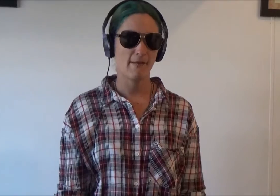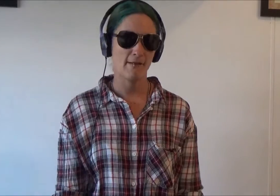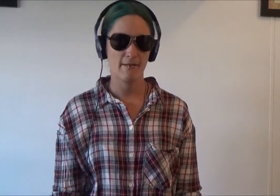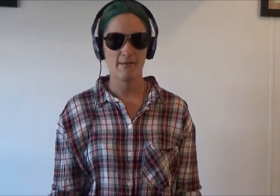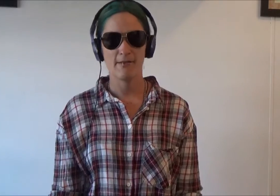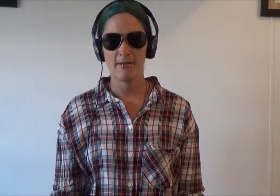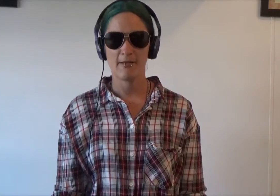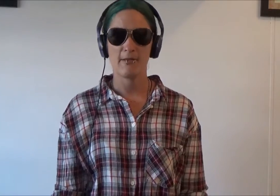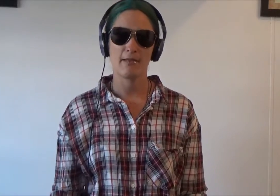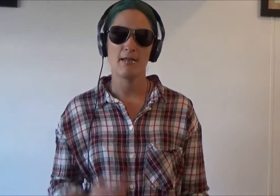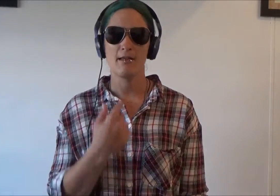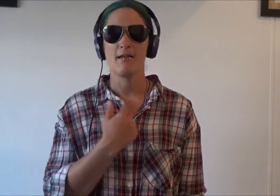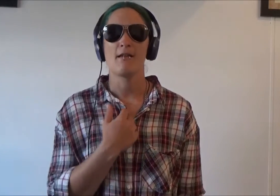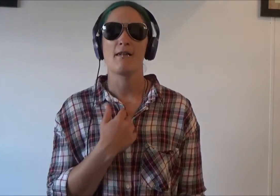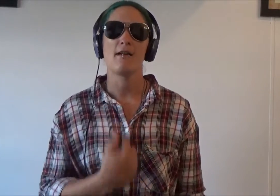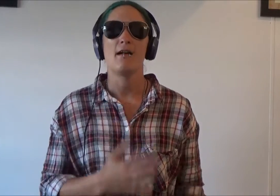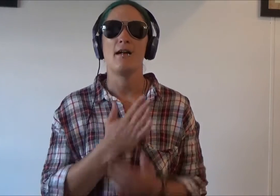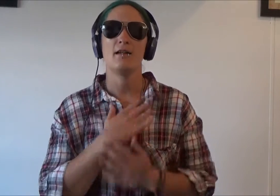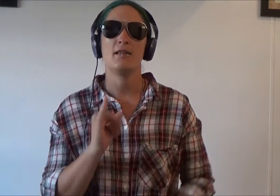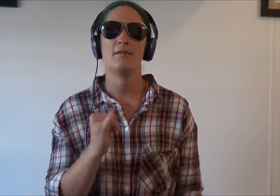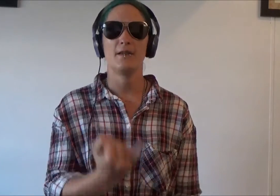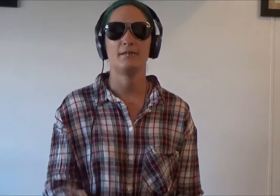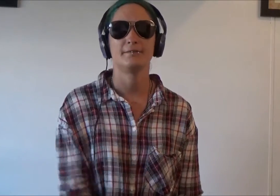I love it